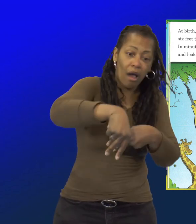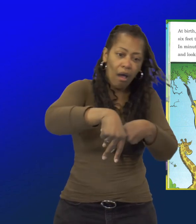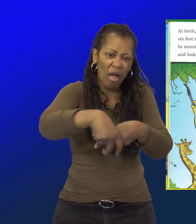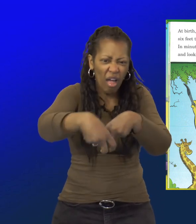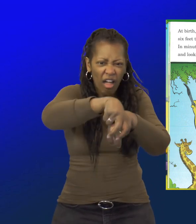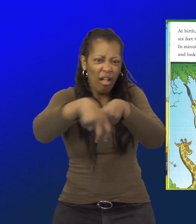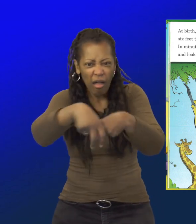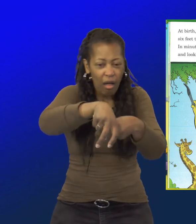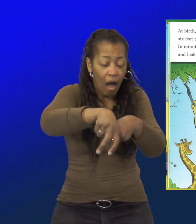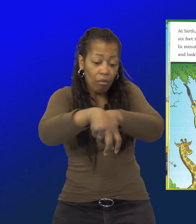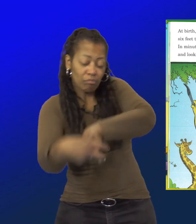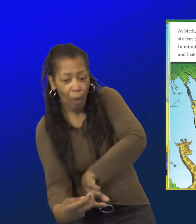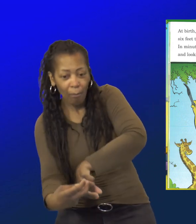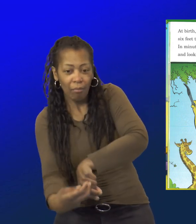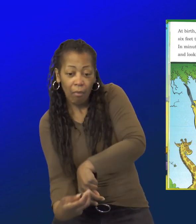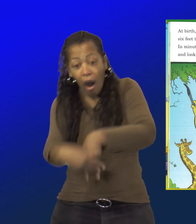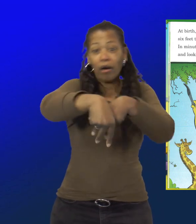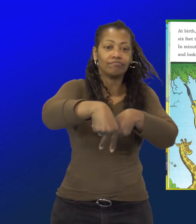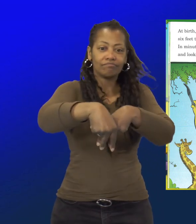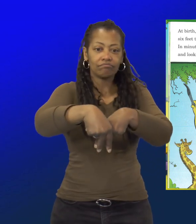standing and looking around.